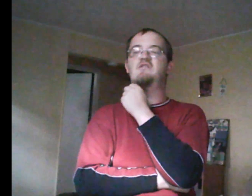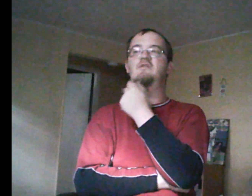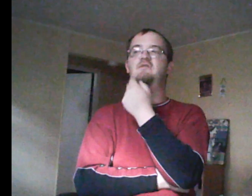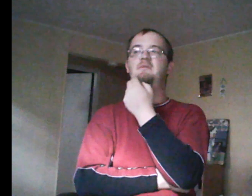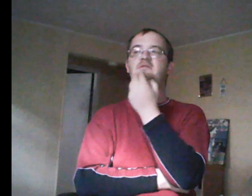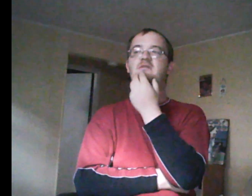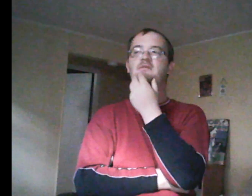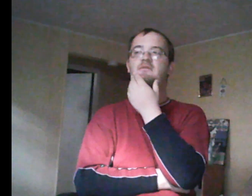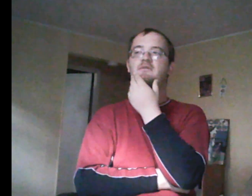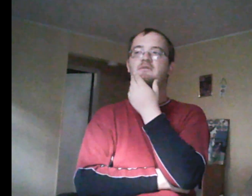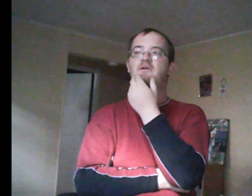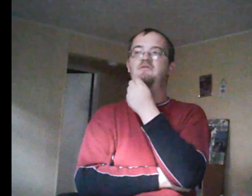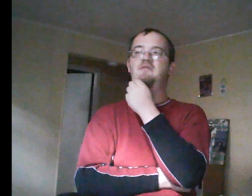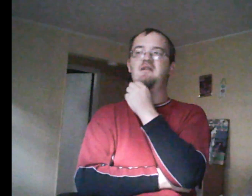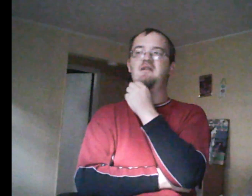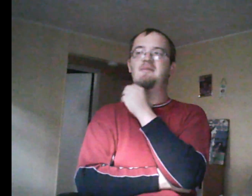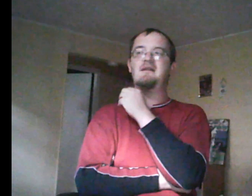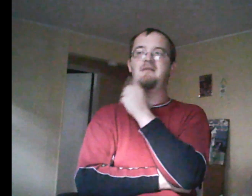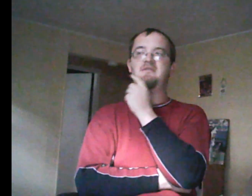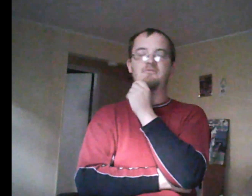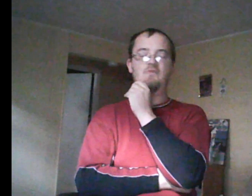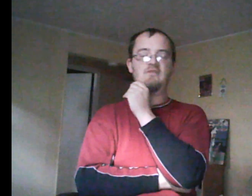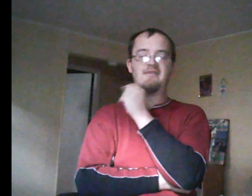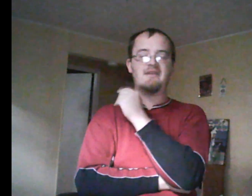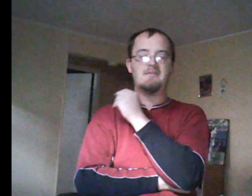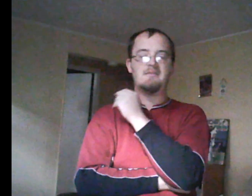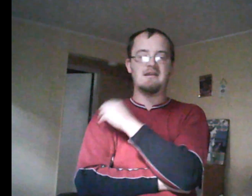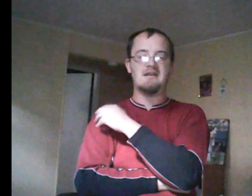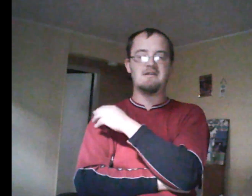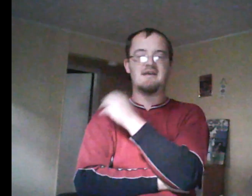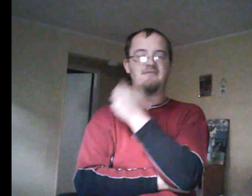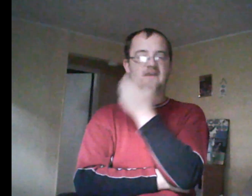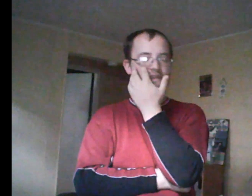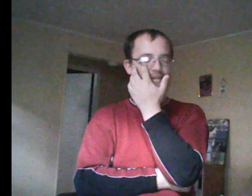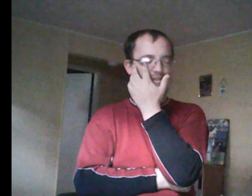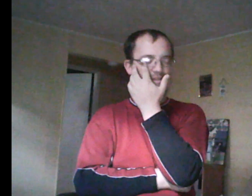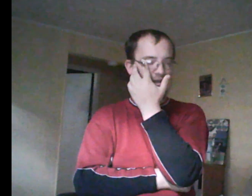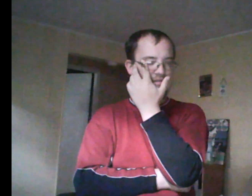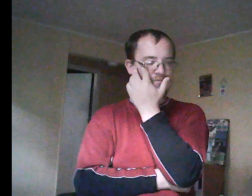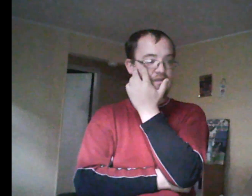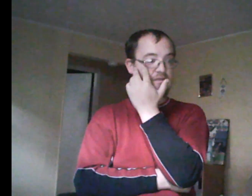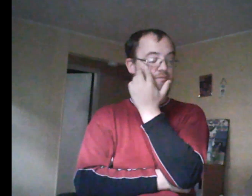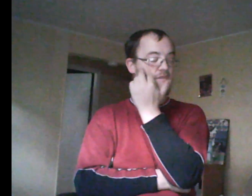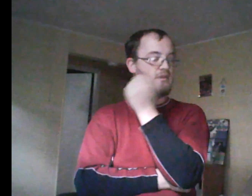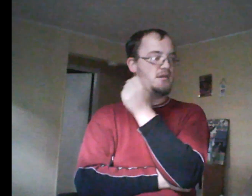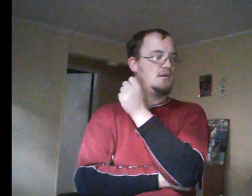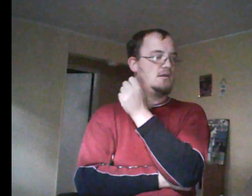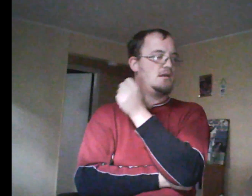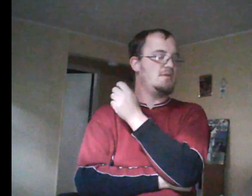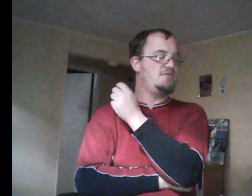something about it. And then they have that meeting at the dot. But then Emma finds Manny and Liberty conveniently in the bathroom and says, I'm going to sip on a green